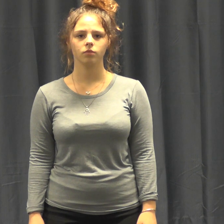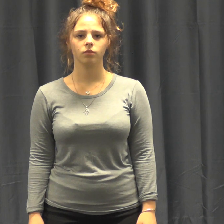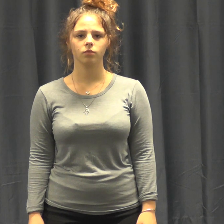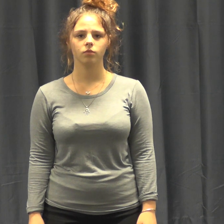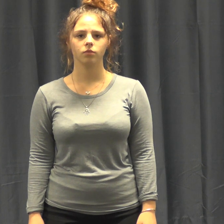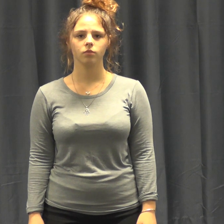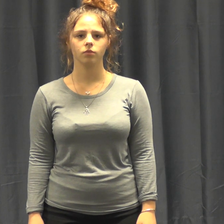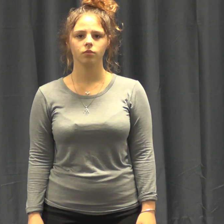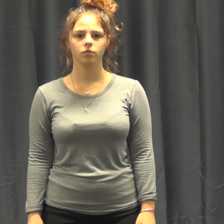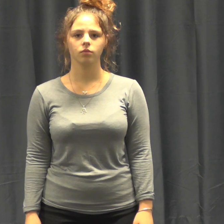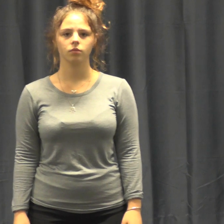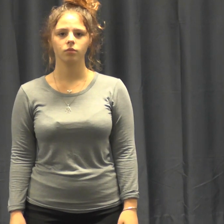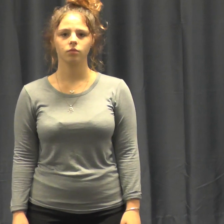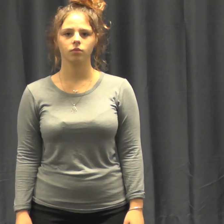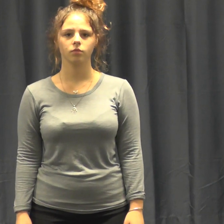You're doing so You're done you